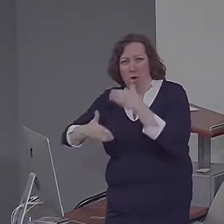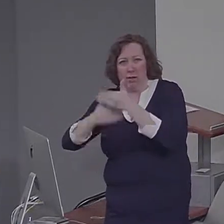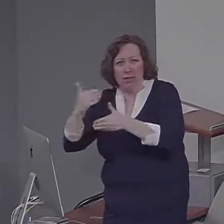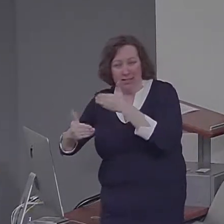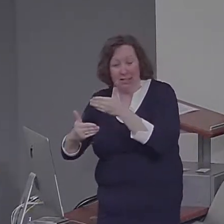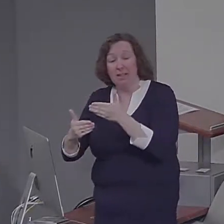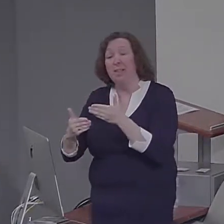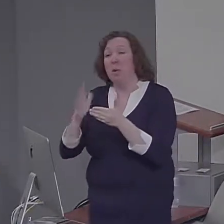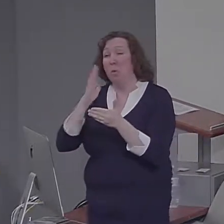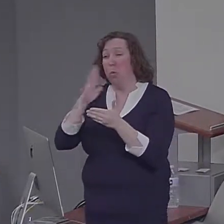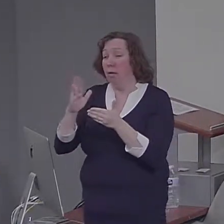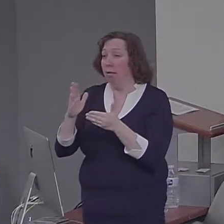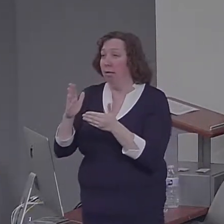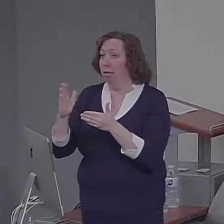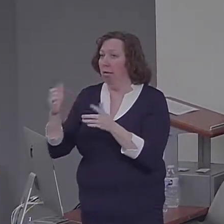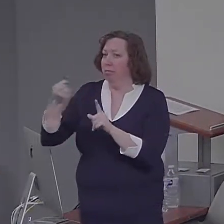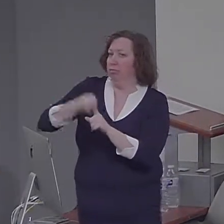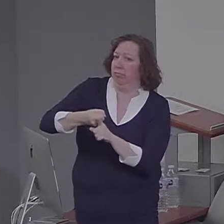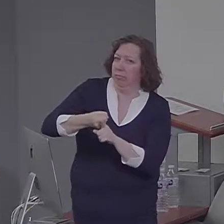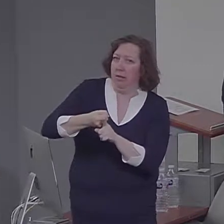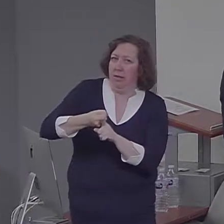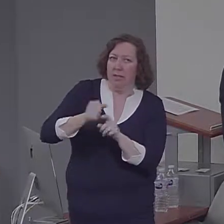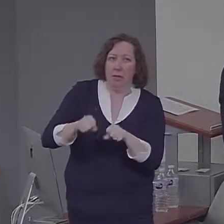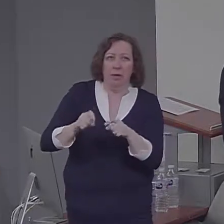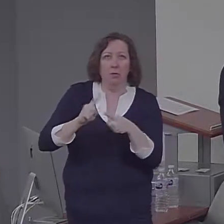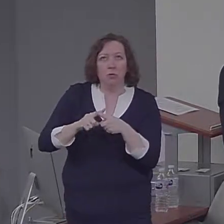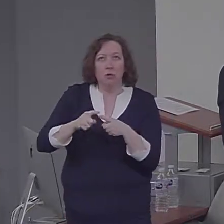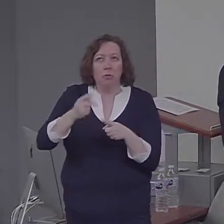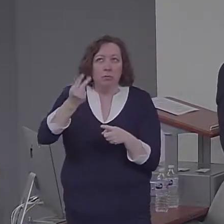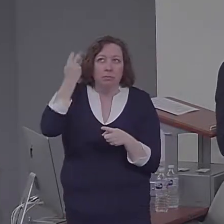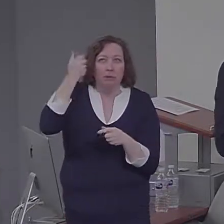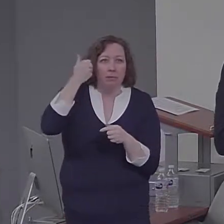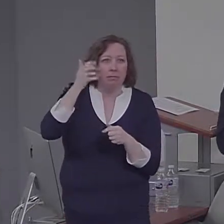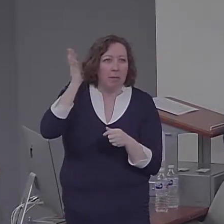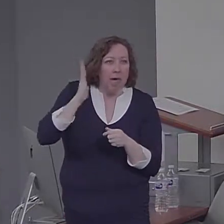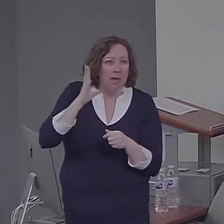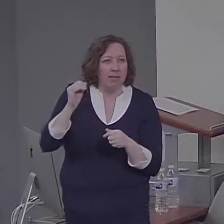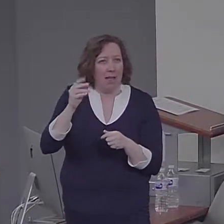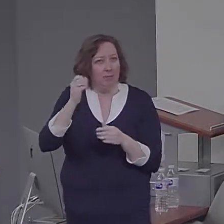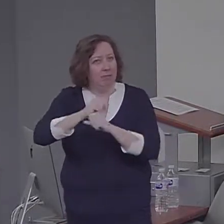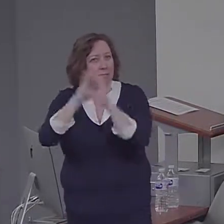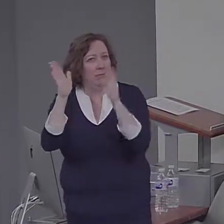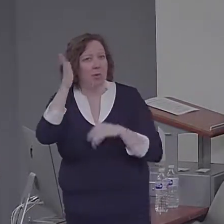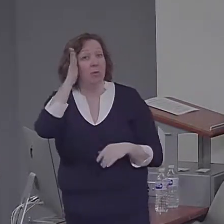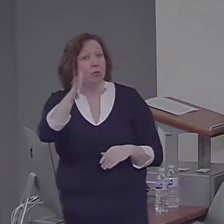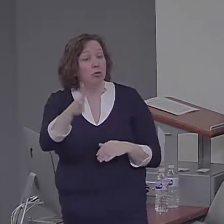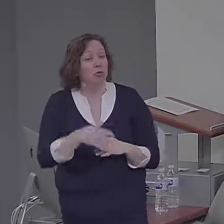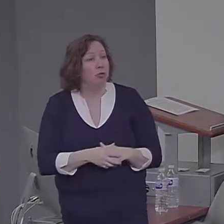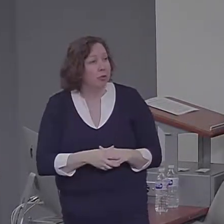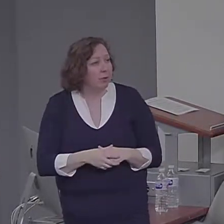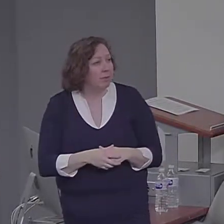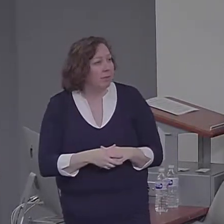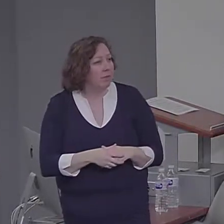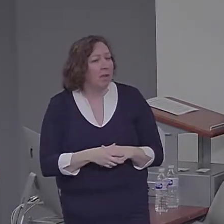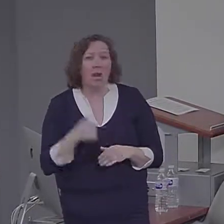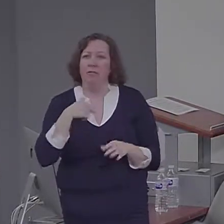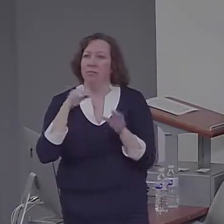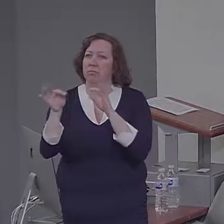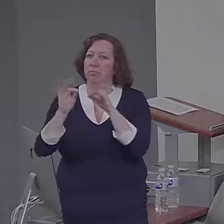past and imagining the future. And I've told you about observations of core or default network activity